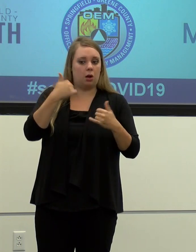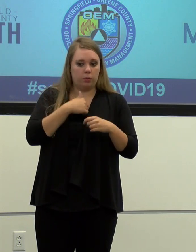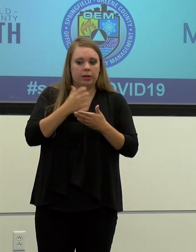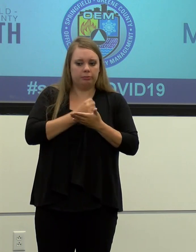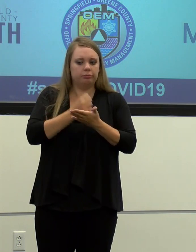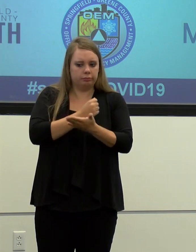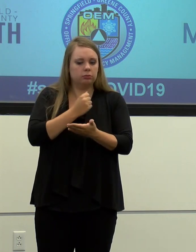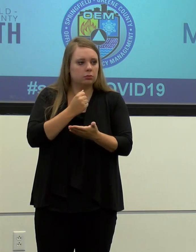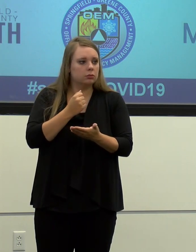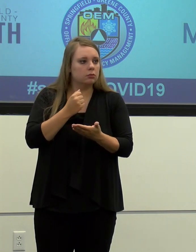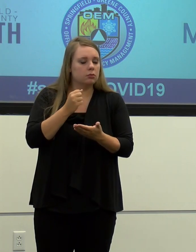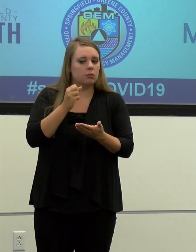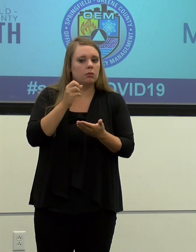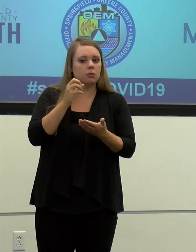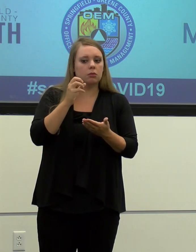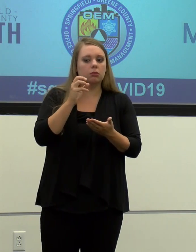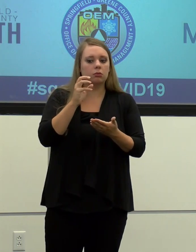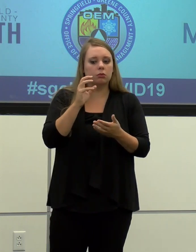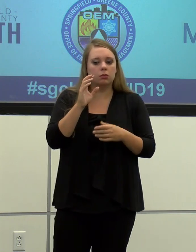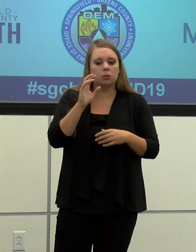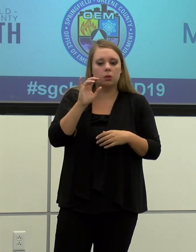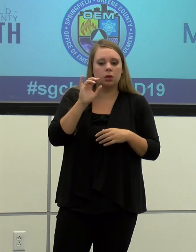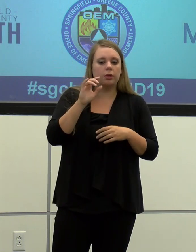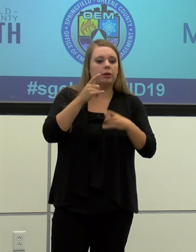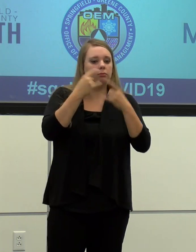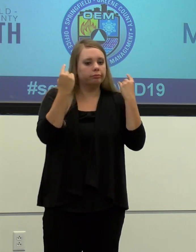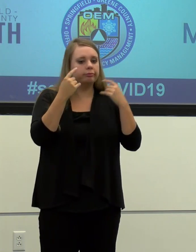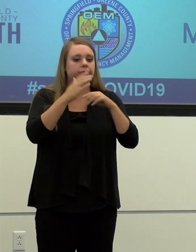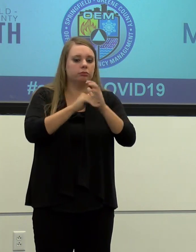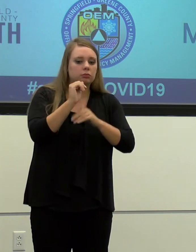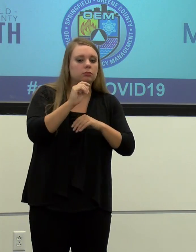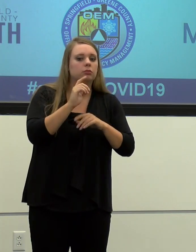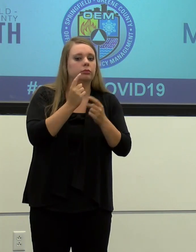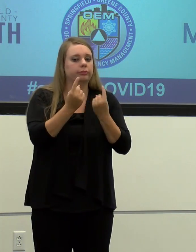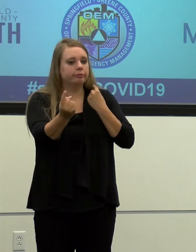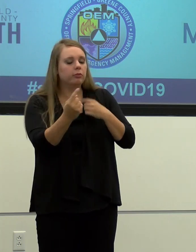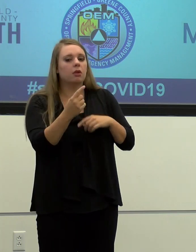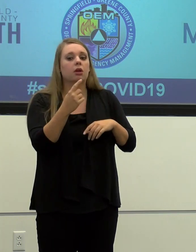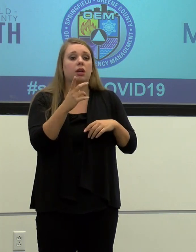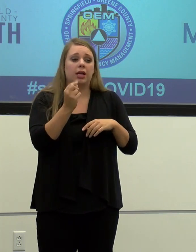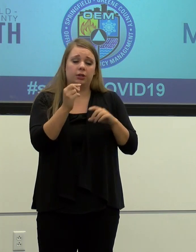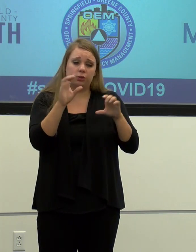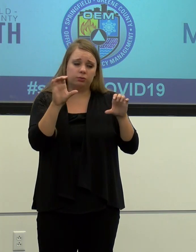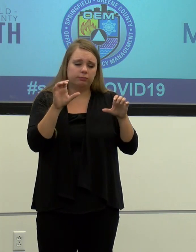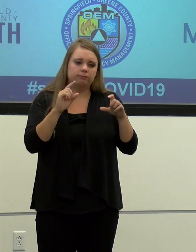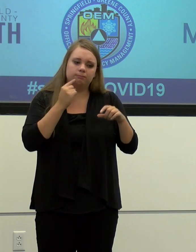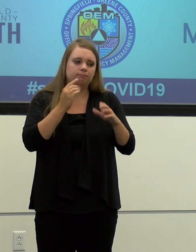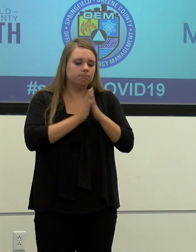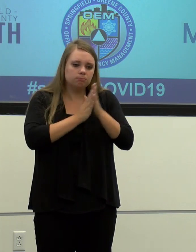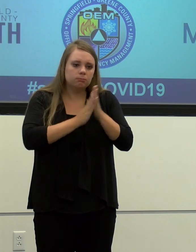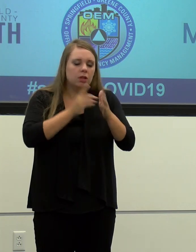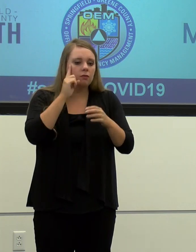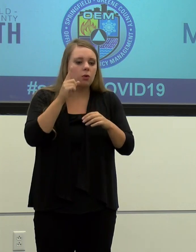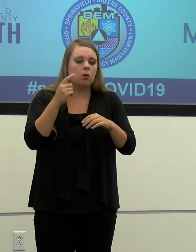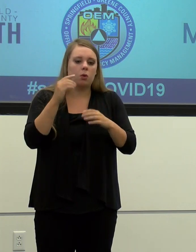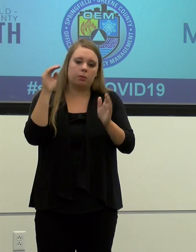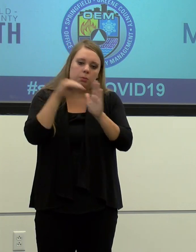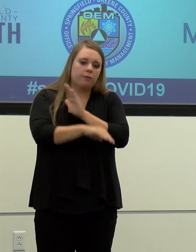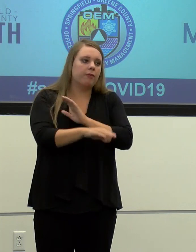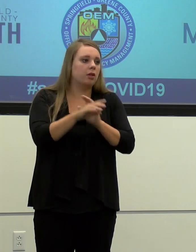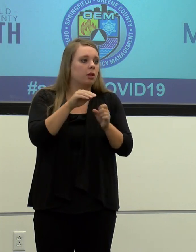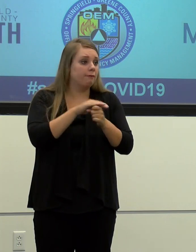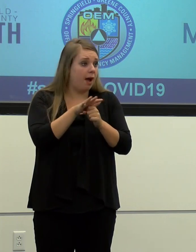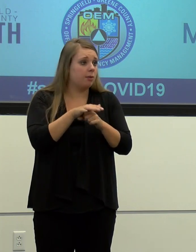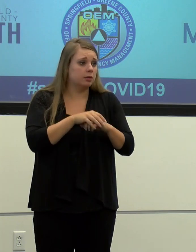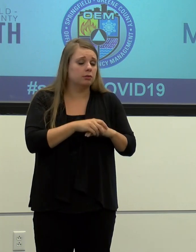and, uh, let's employ them in a, in a, uh, earnest fashion so we can influence the virus. But, uh,